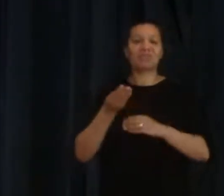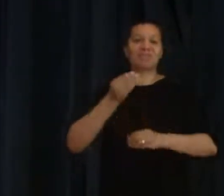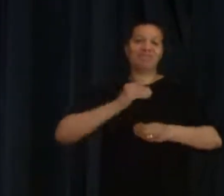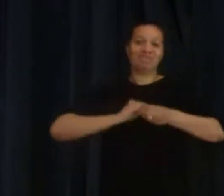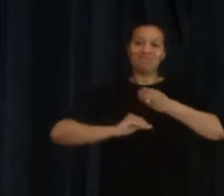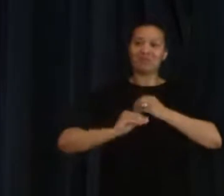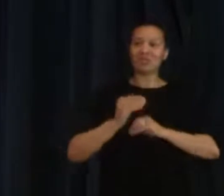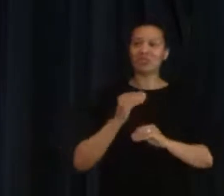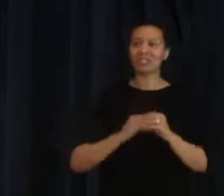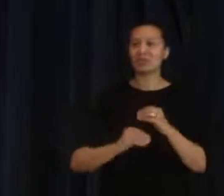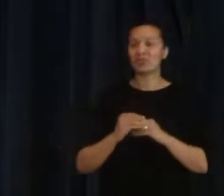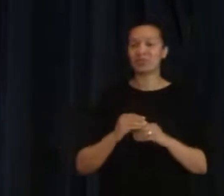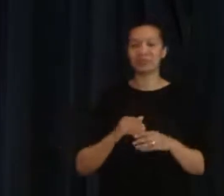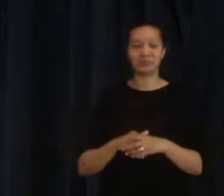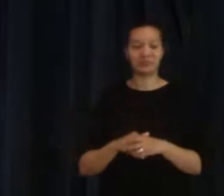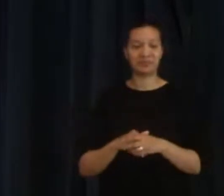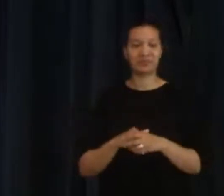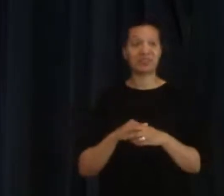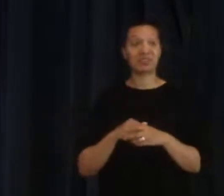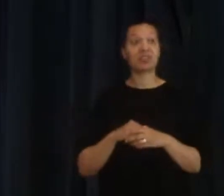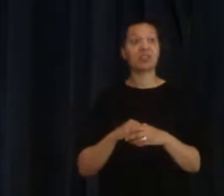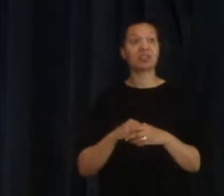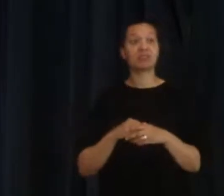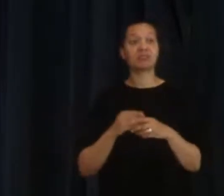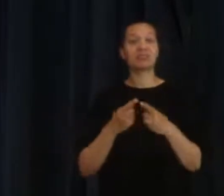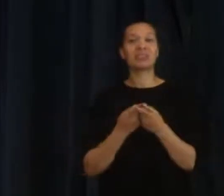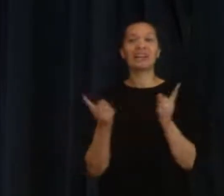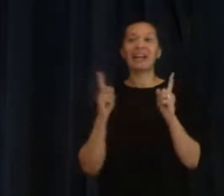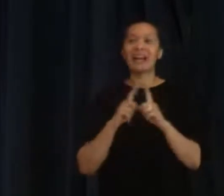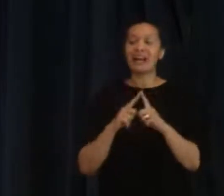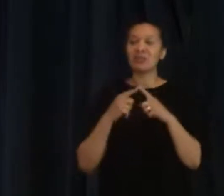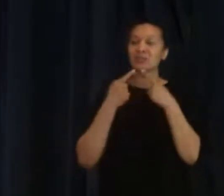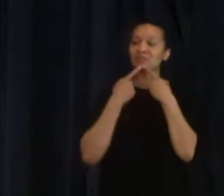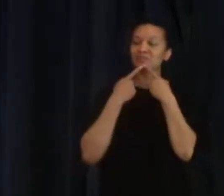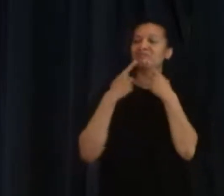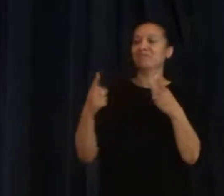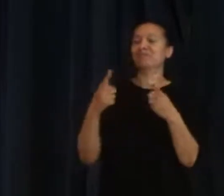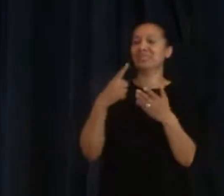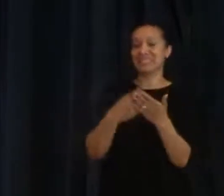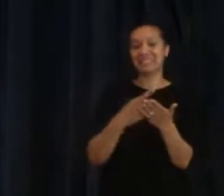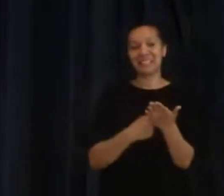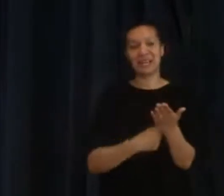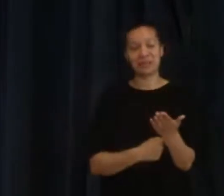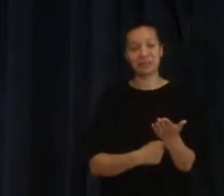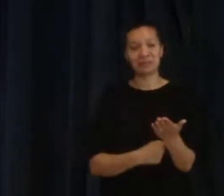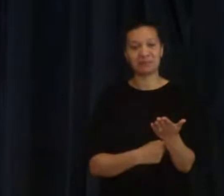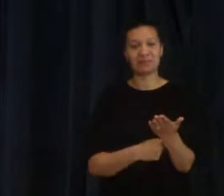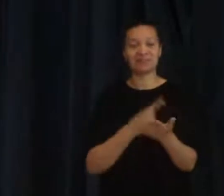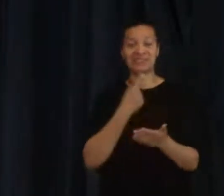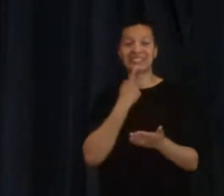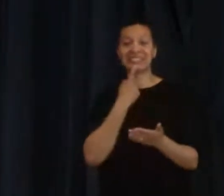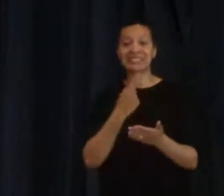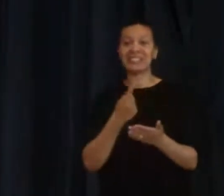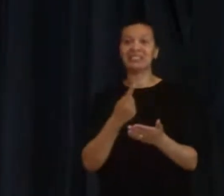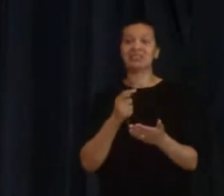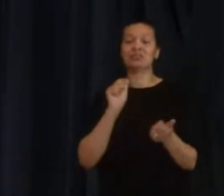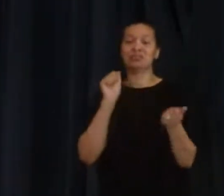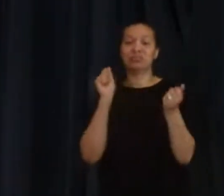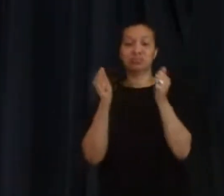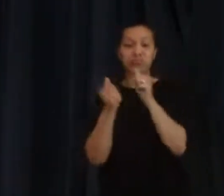part of our vision, part of our mission statement is to see people's lives transformed more into more like Christ.